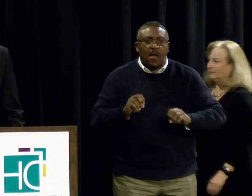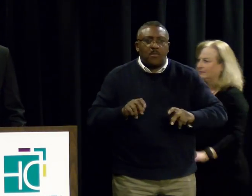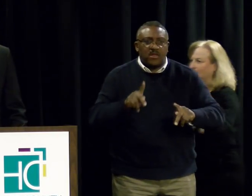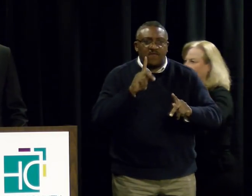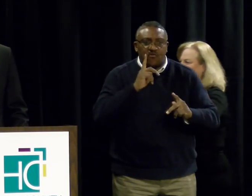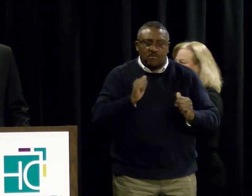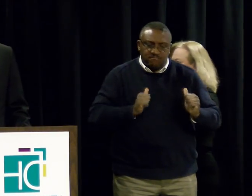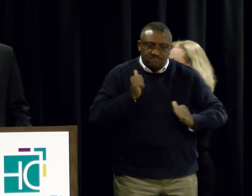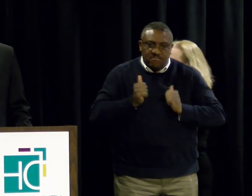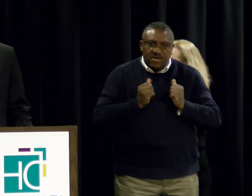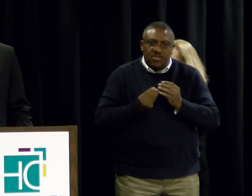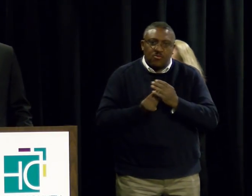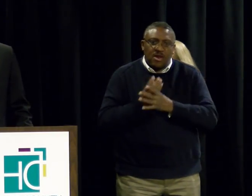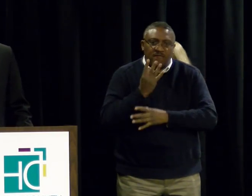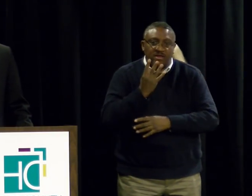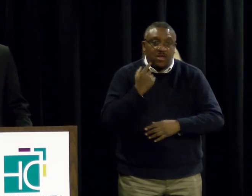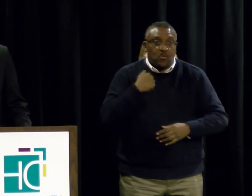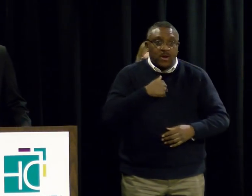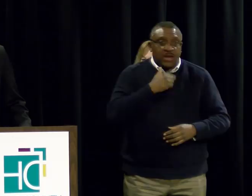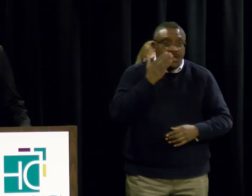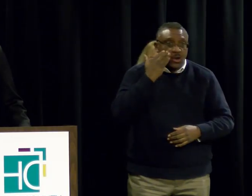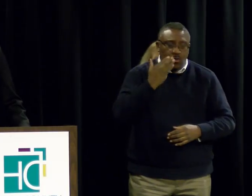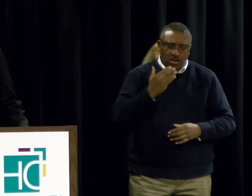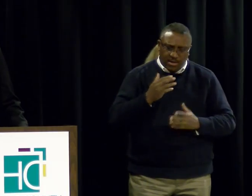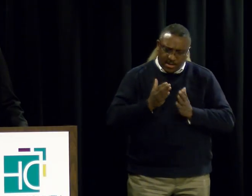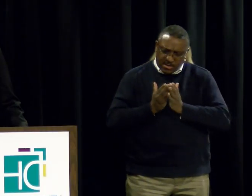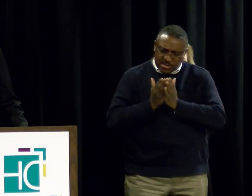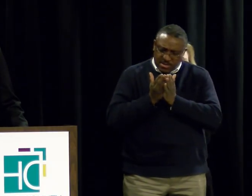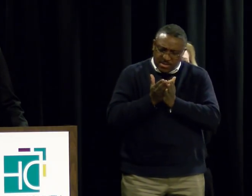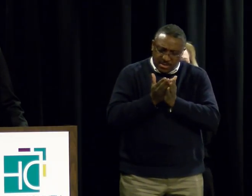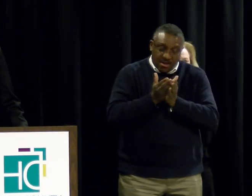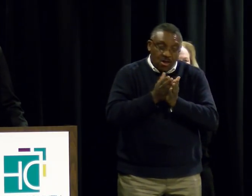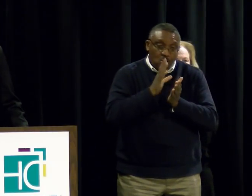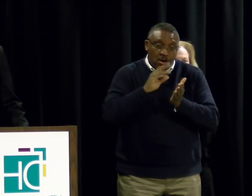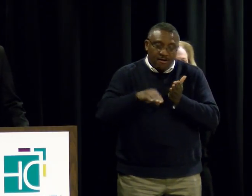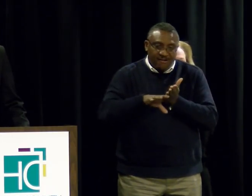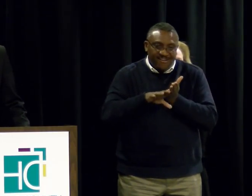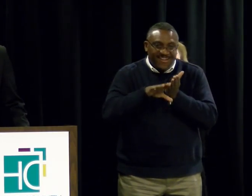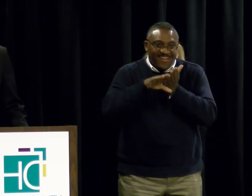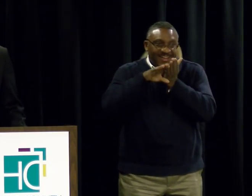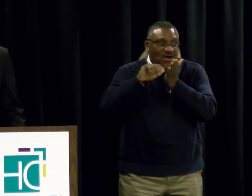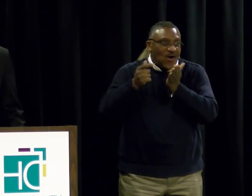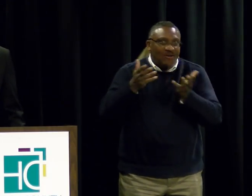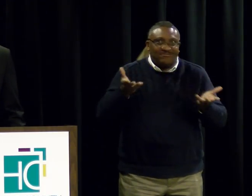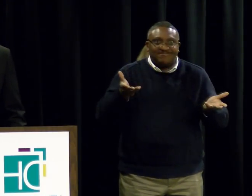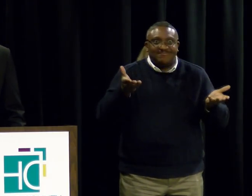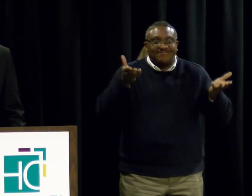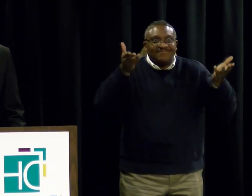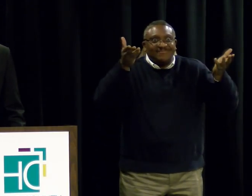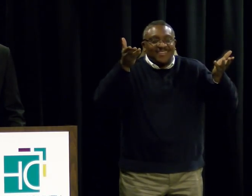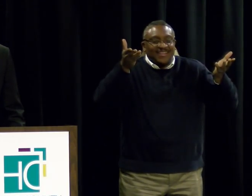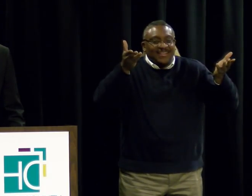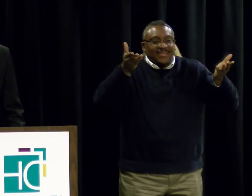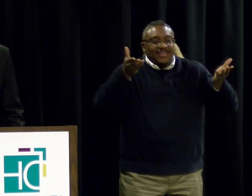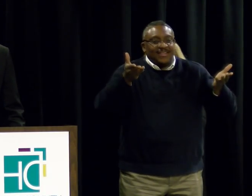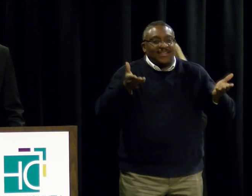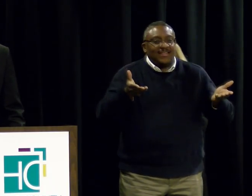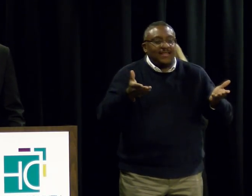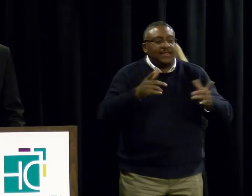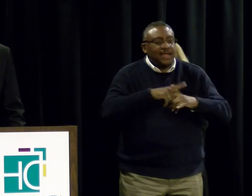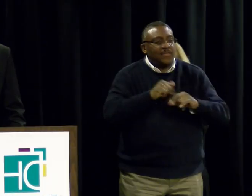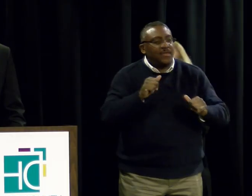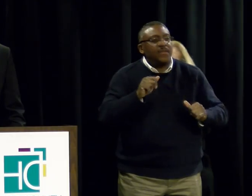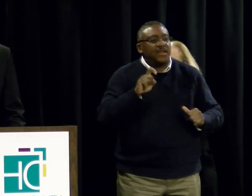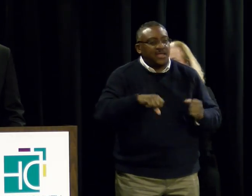know that a rising tide lifts all ships. And they sometimes need support from county